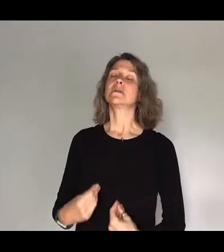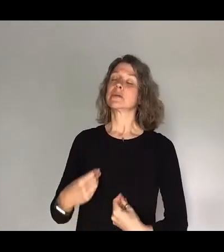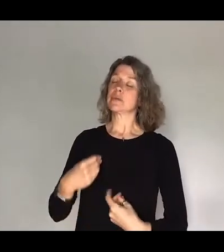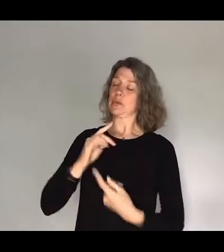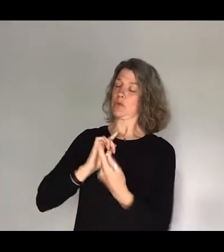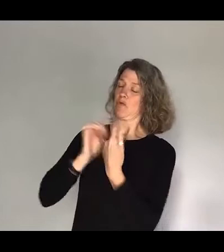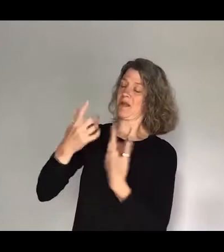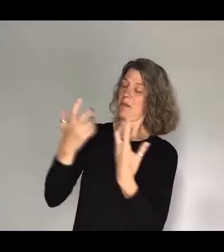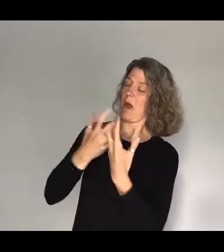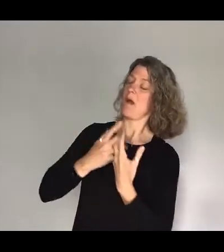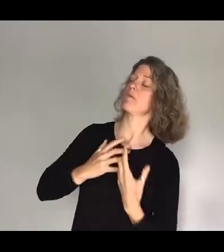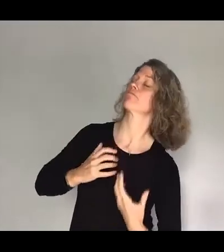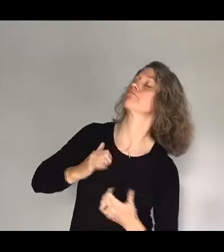pour out our praise,